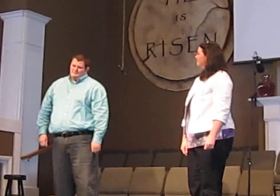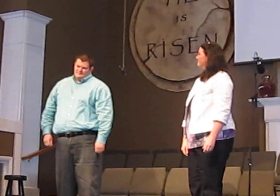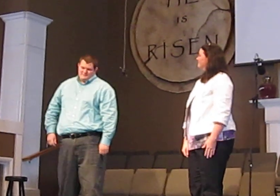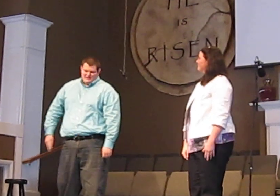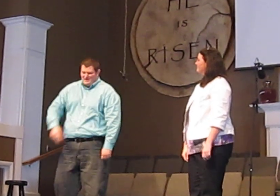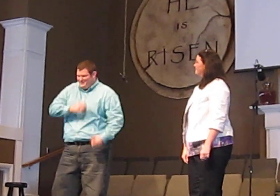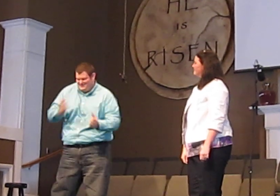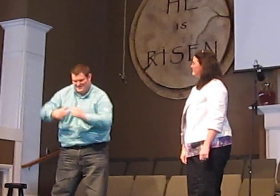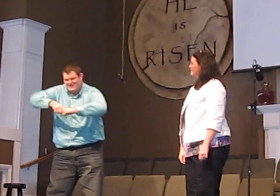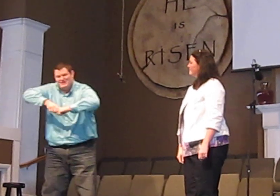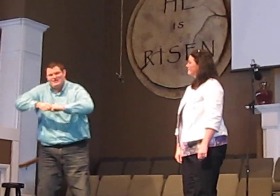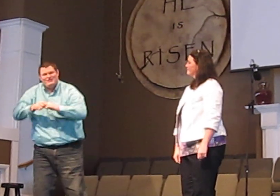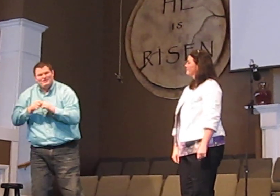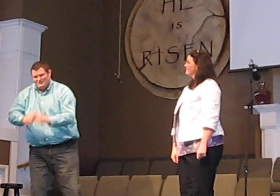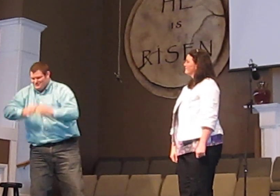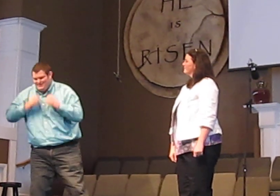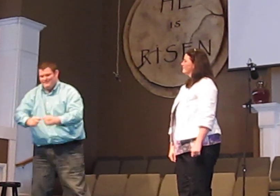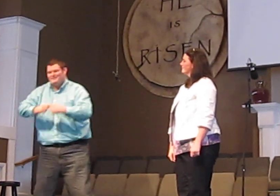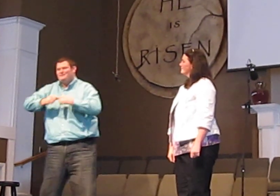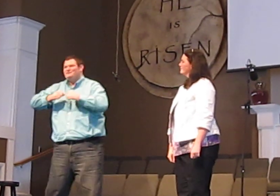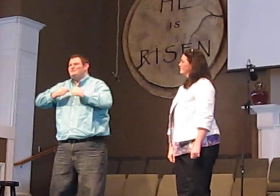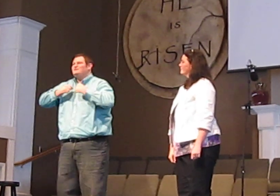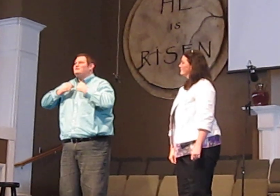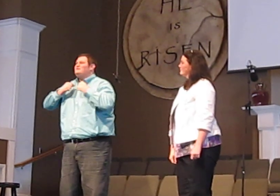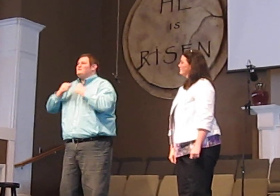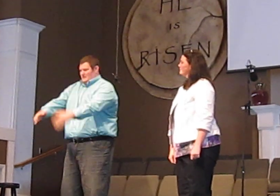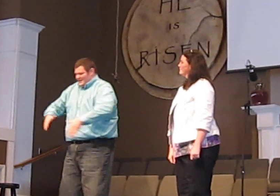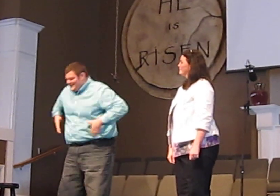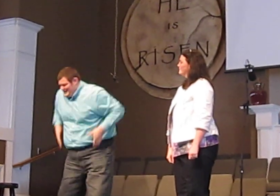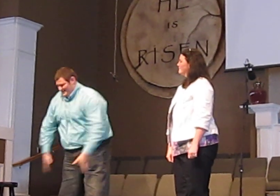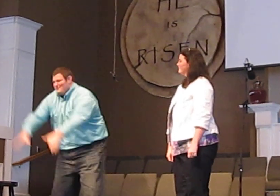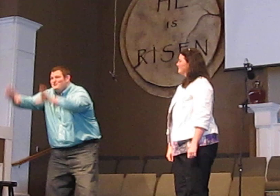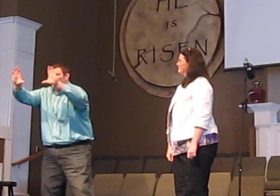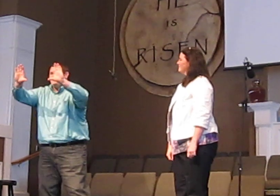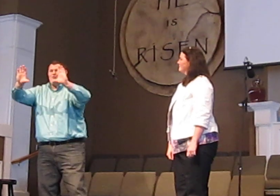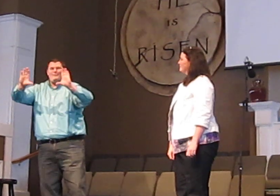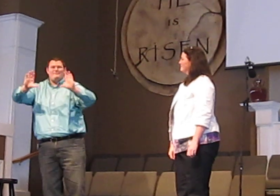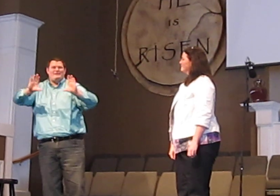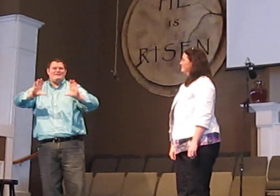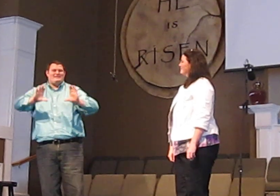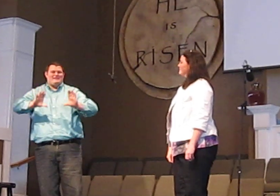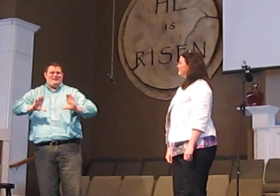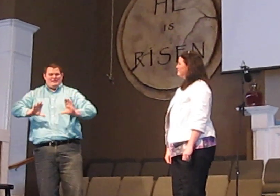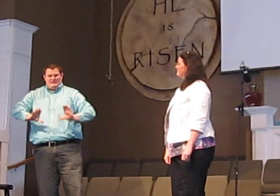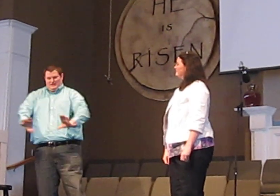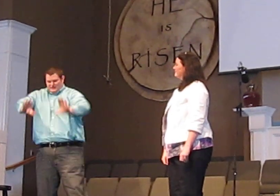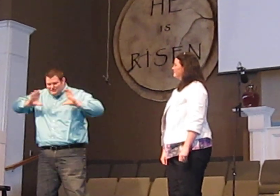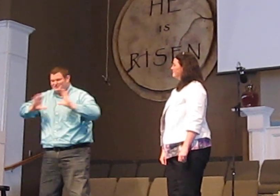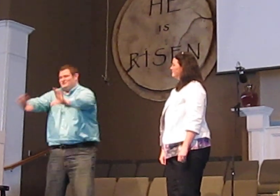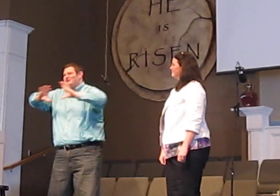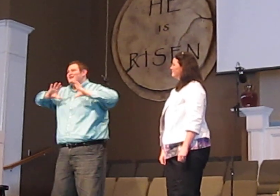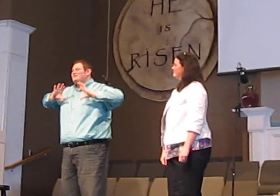The earth trembled, and the tomb began to shake,